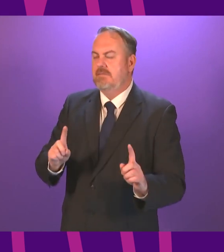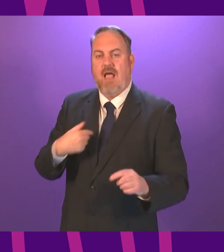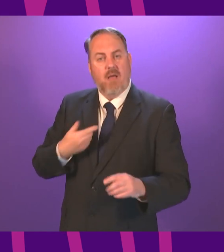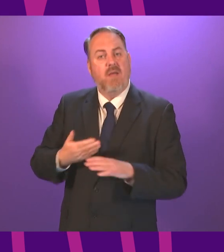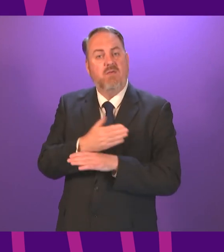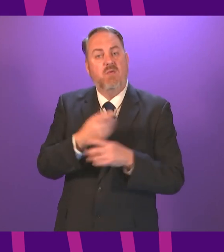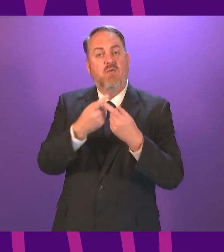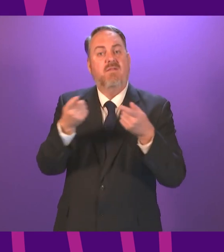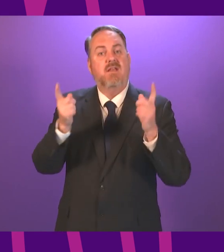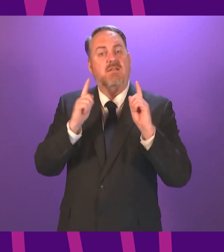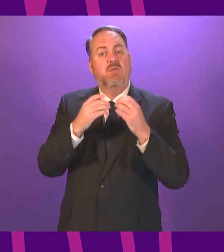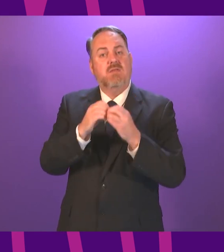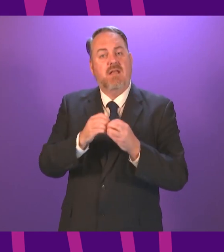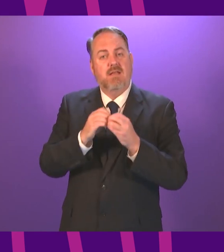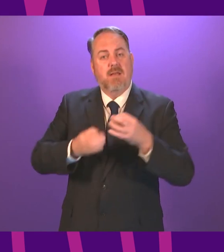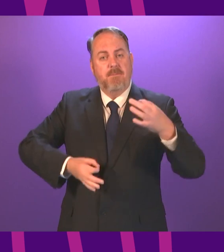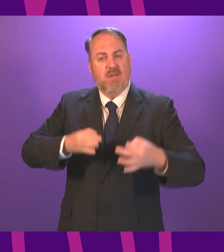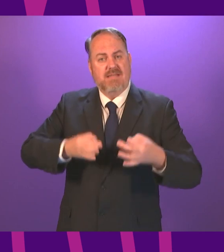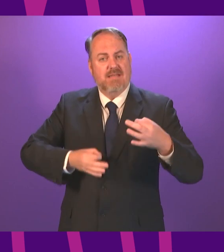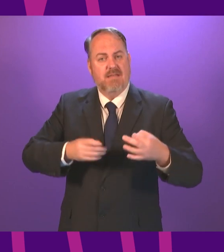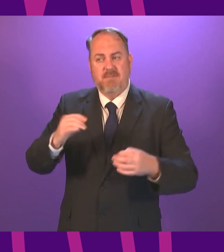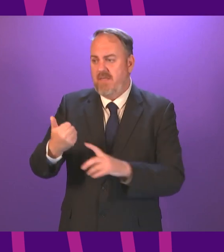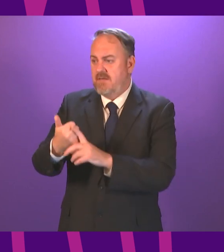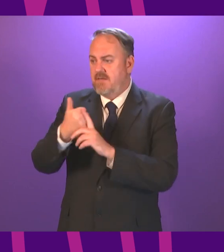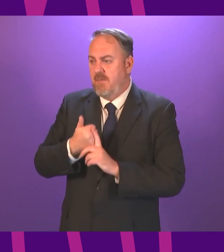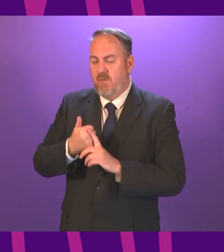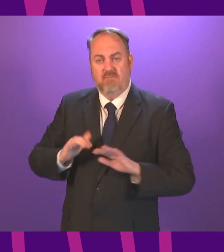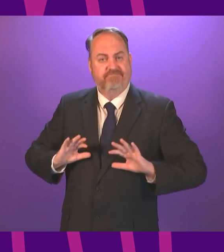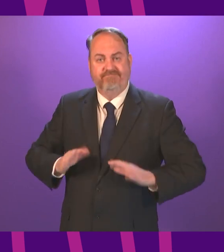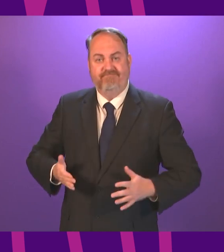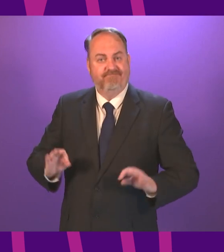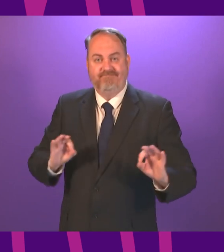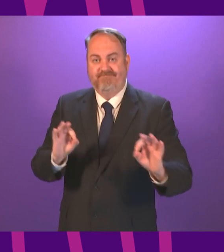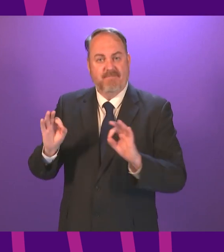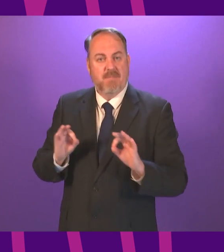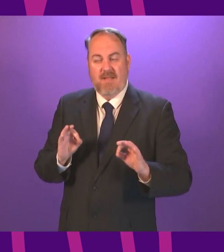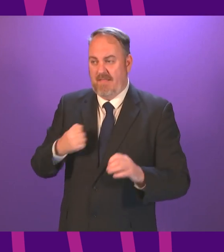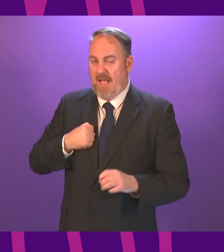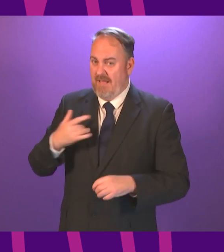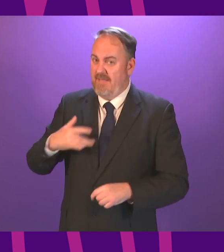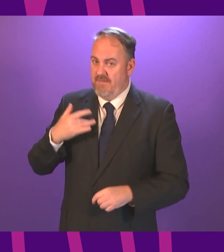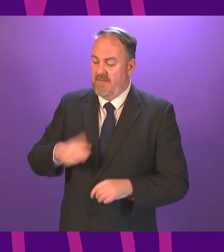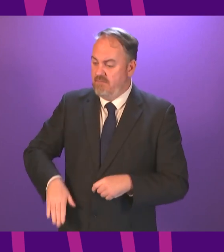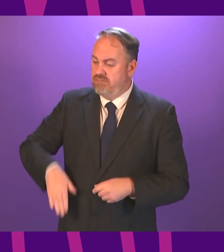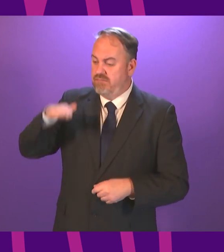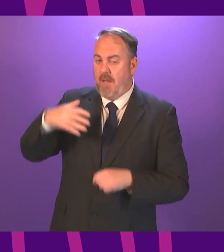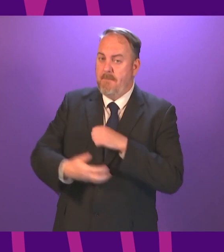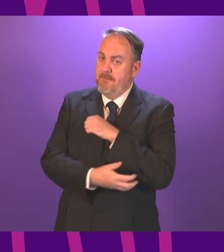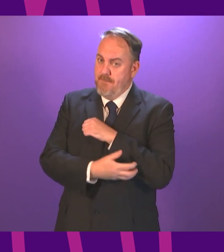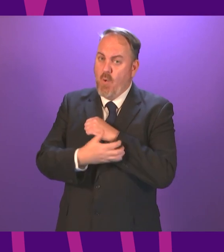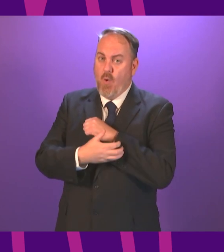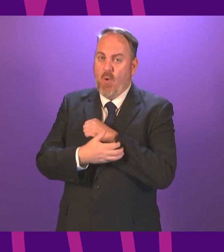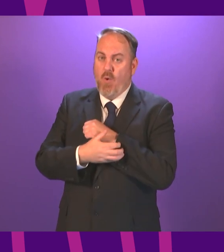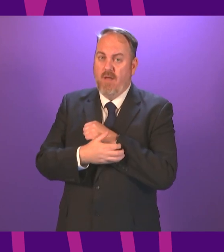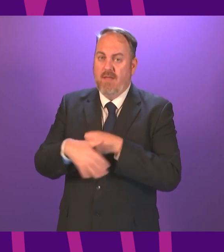at university there was no support network in place especially for a school located in an area of high deprivation I believe it is